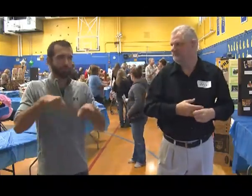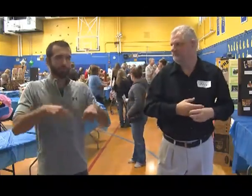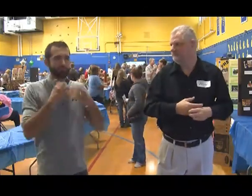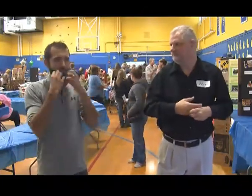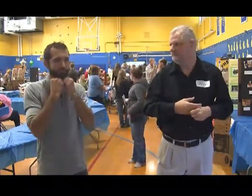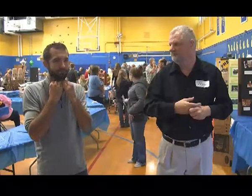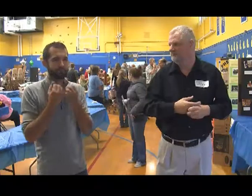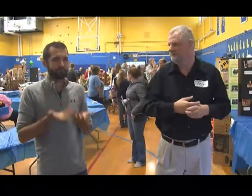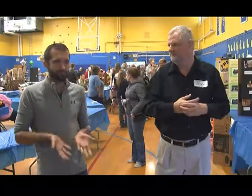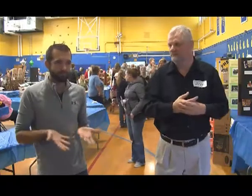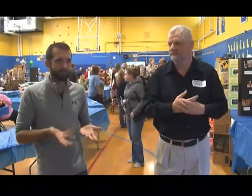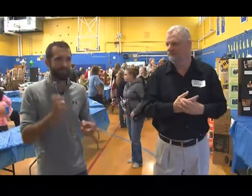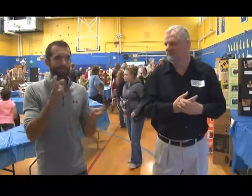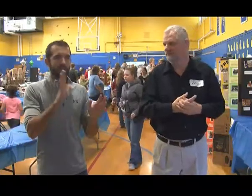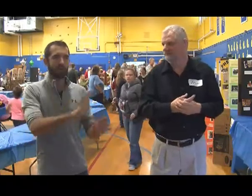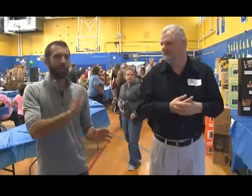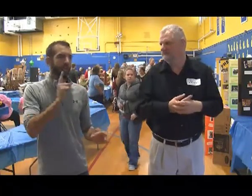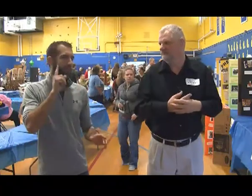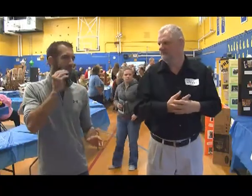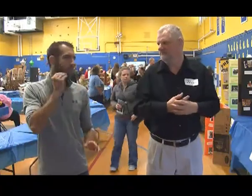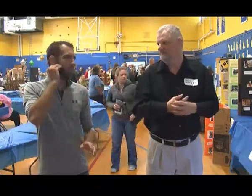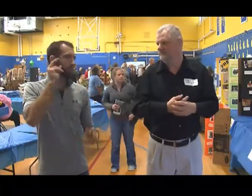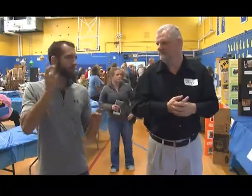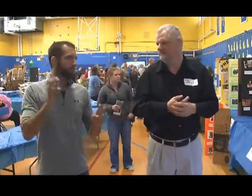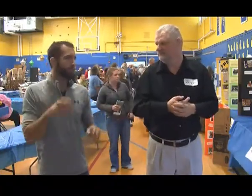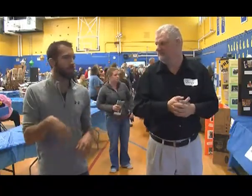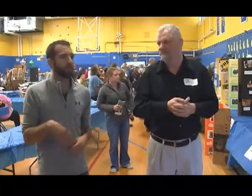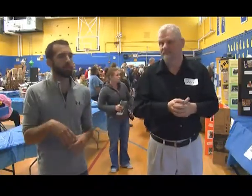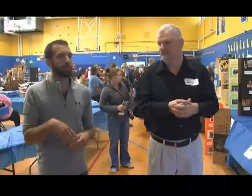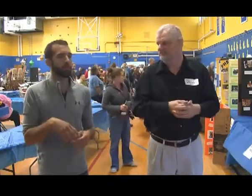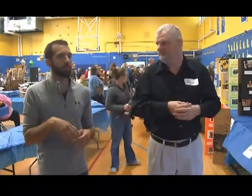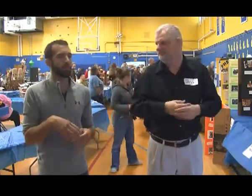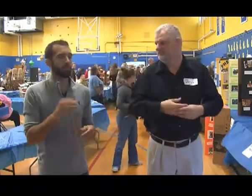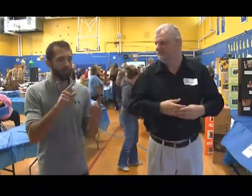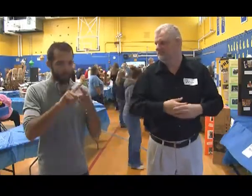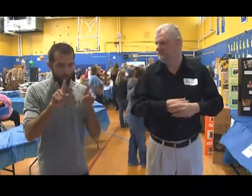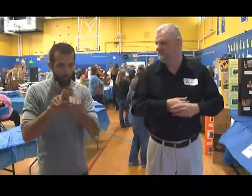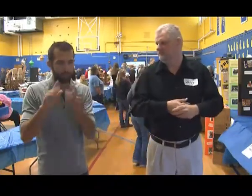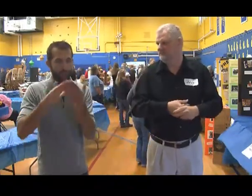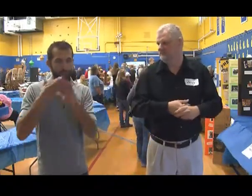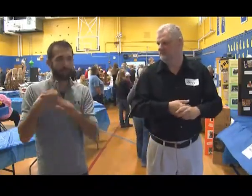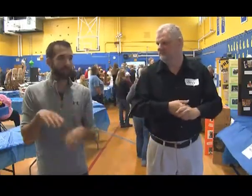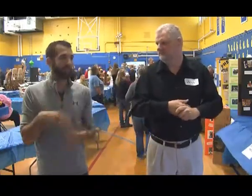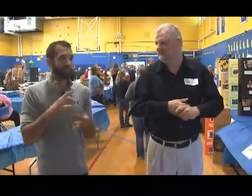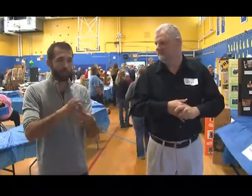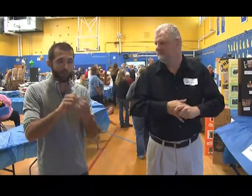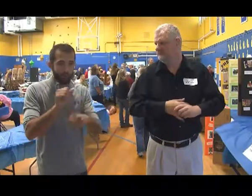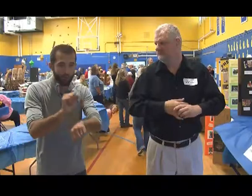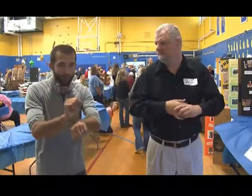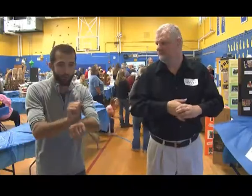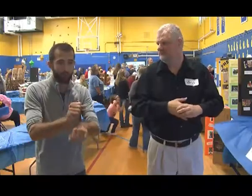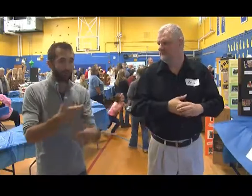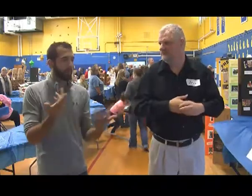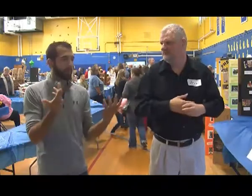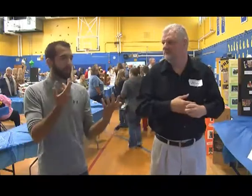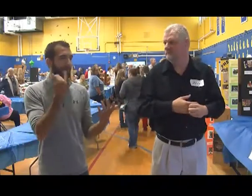about the need for Deaf education and the Deaf school here on Mackworth Island. We work with